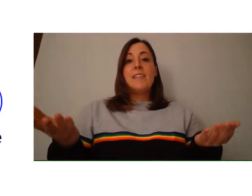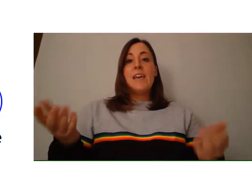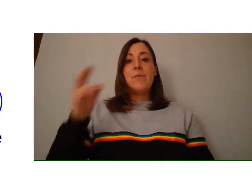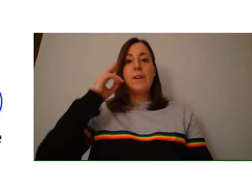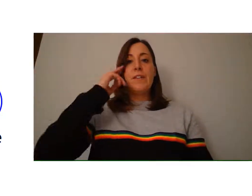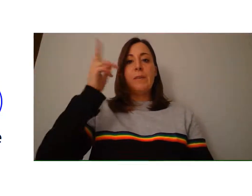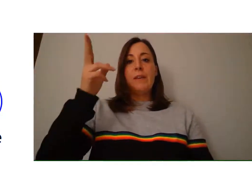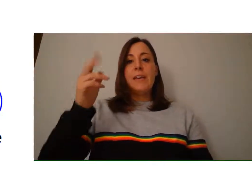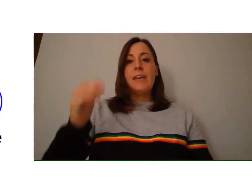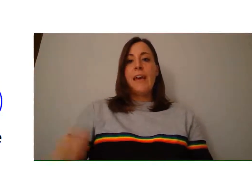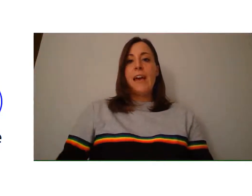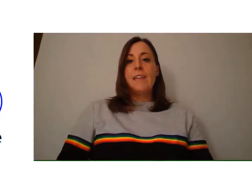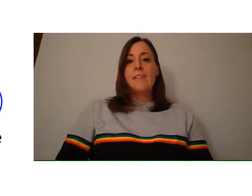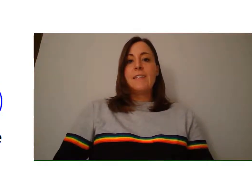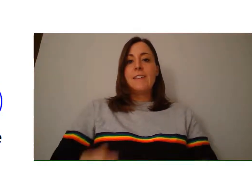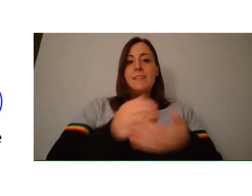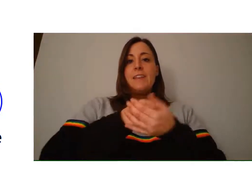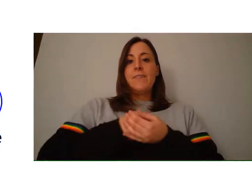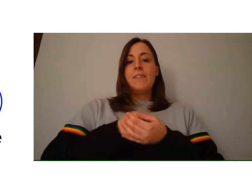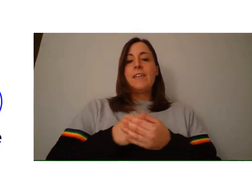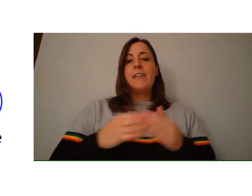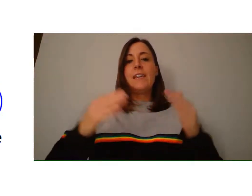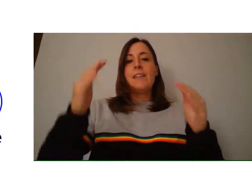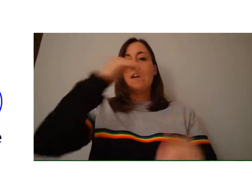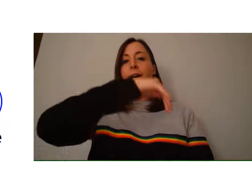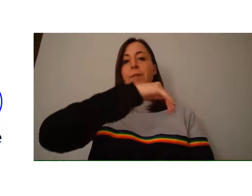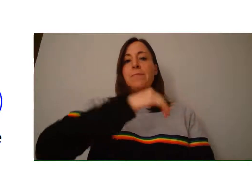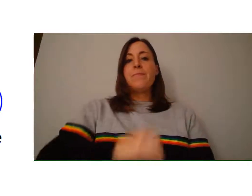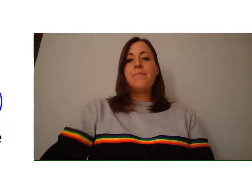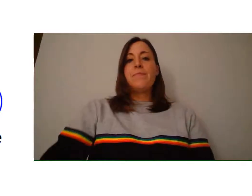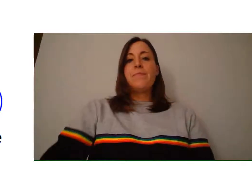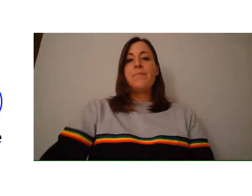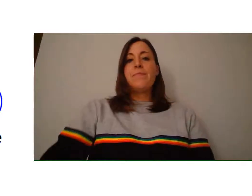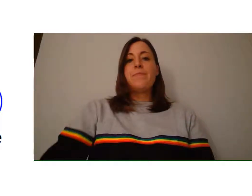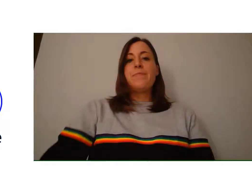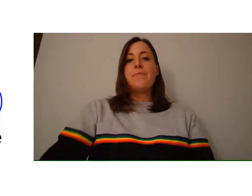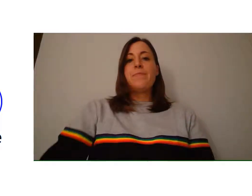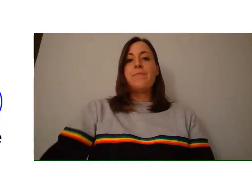Today we're going to be looking at safety in the home.